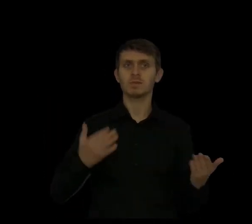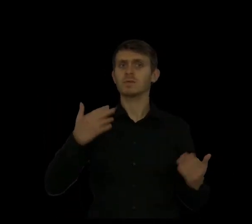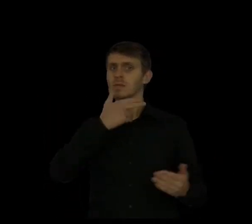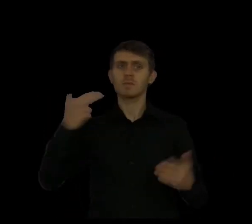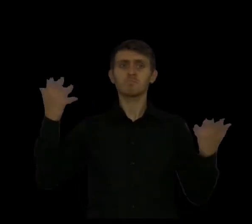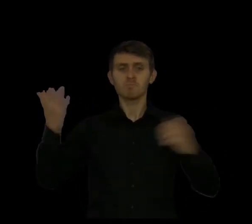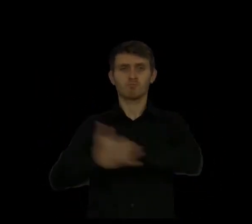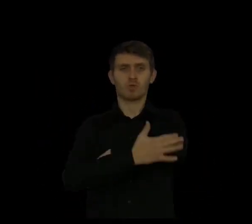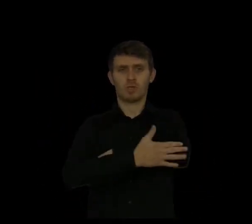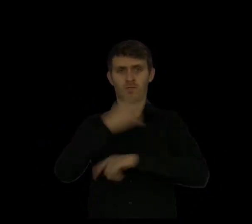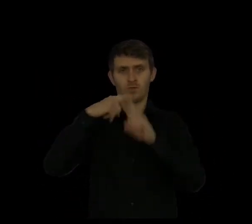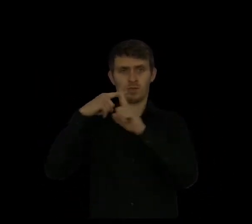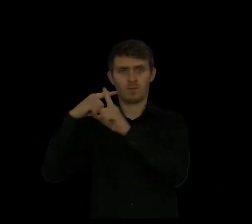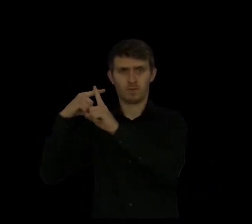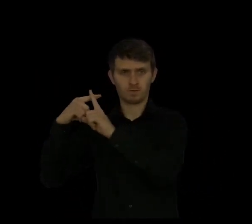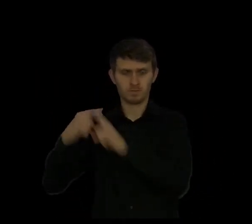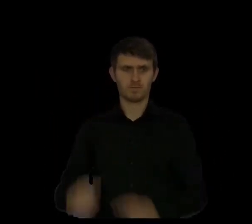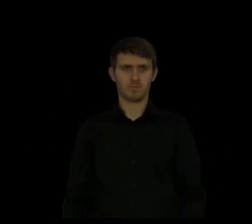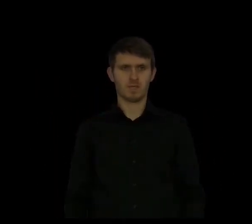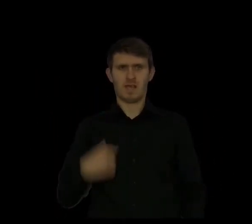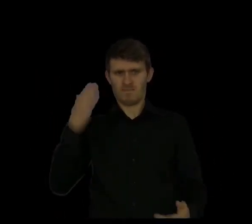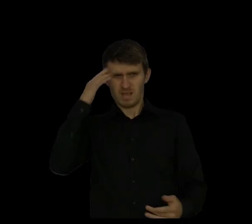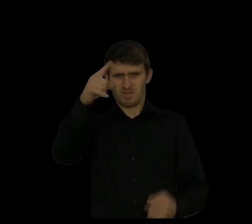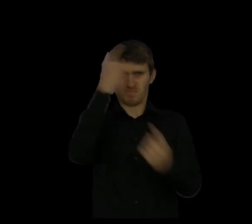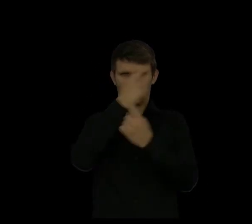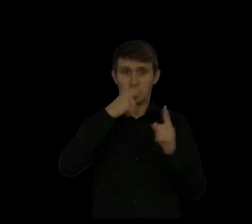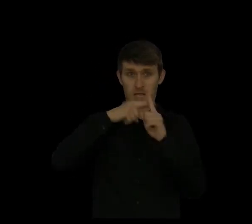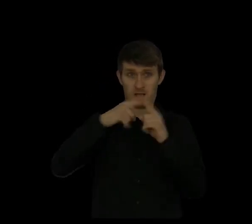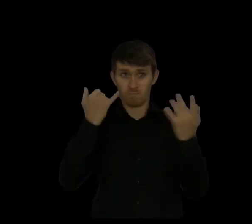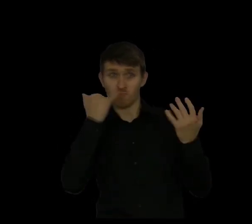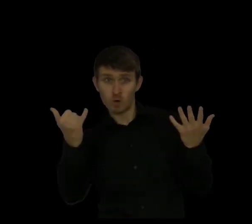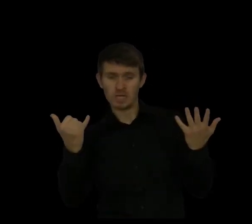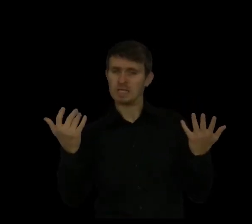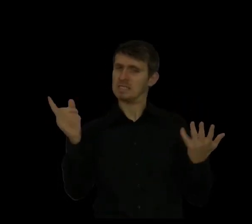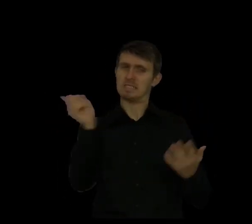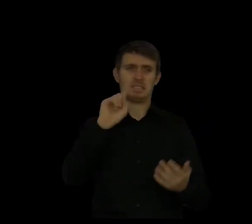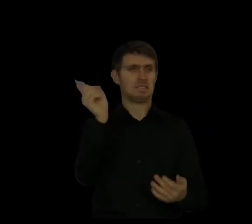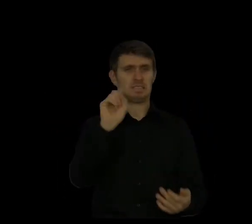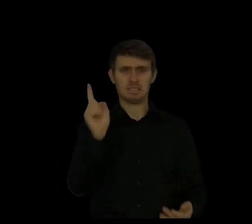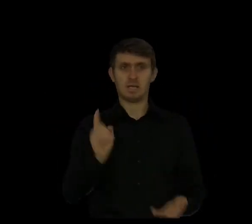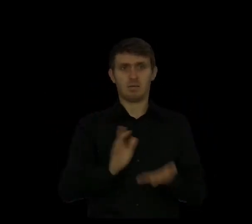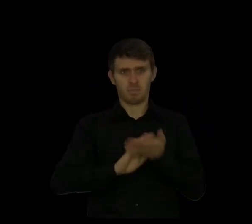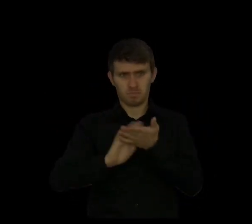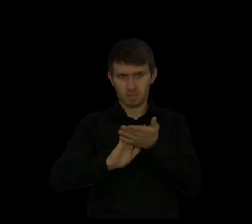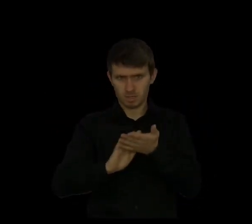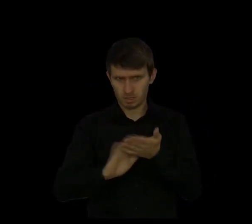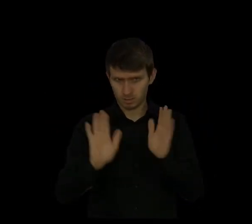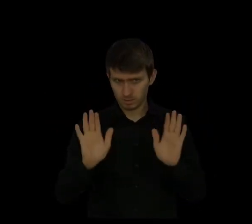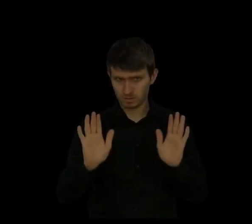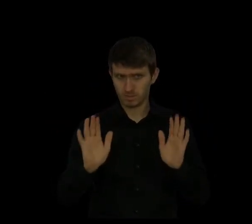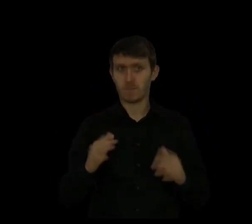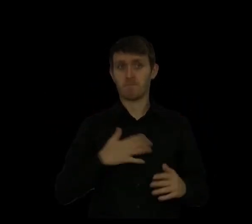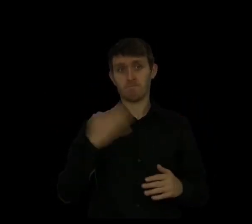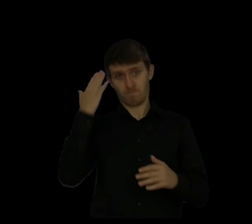Welcome to the presentation on basic addition. I know what you're thinking. Sal, addition doesn't seem so basic to me. Well, I